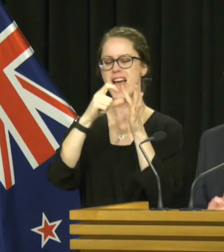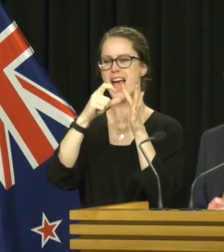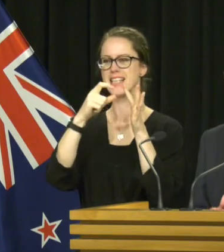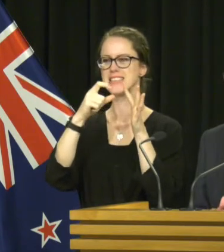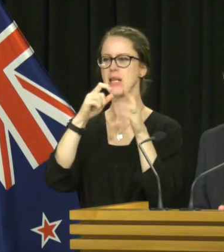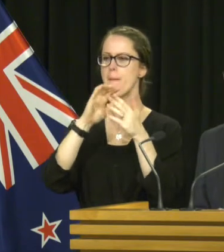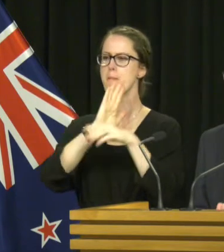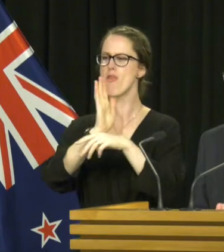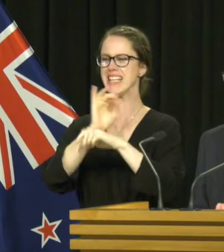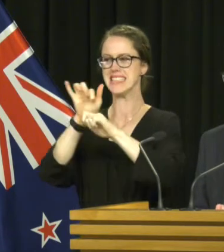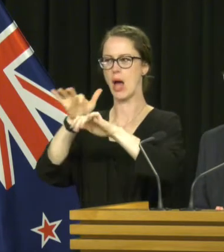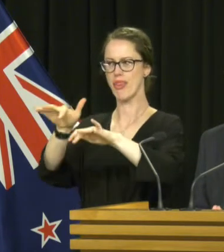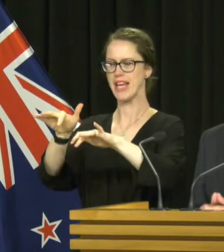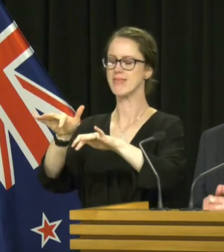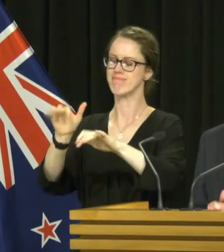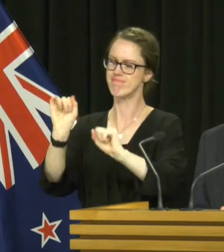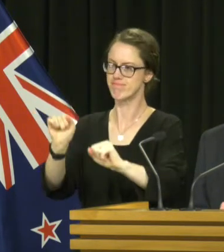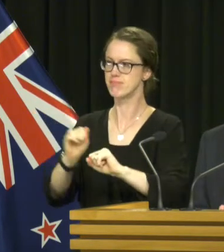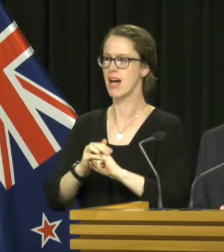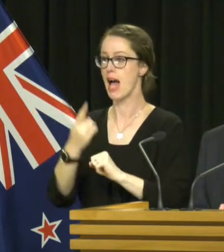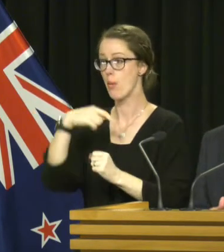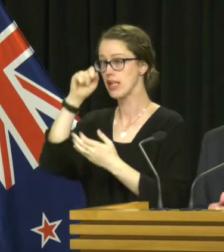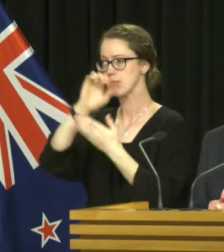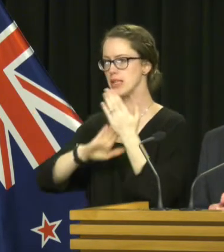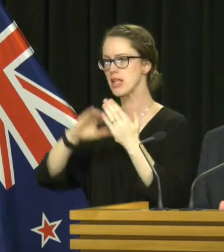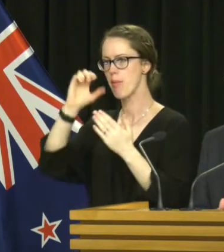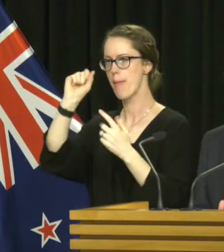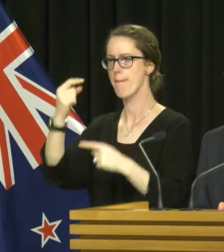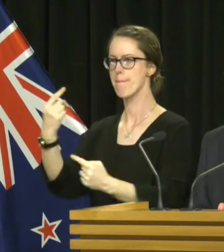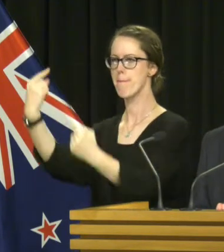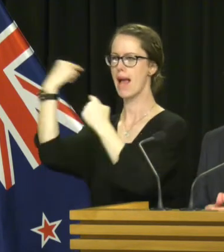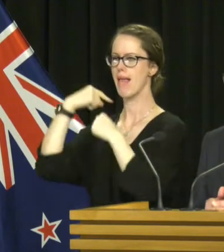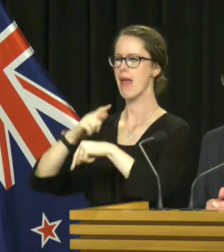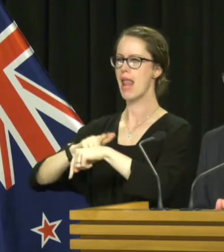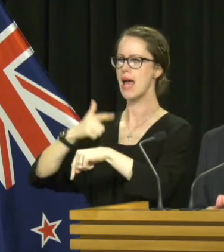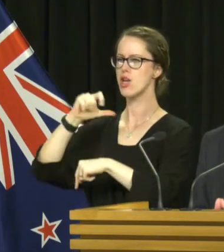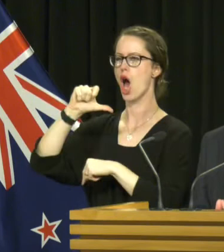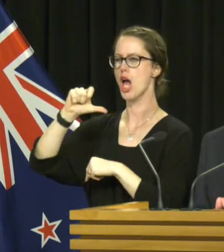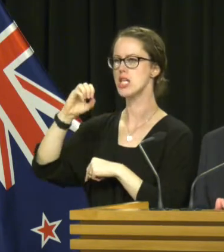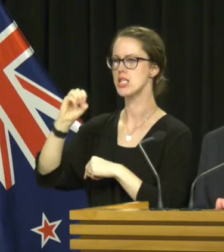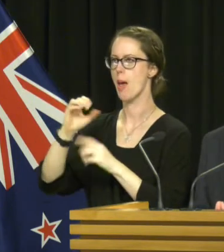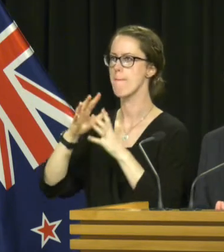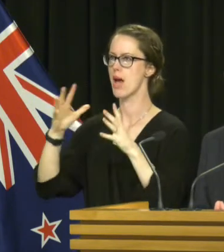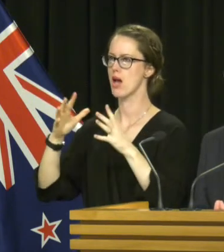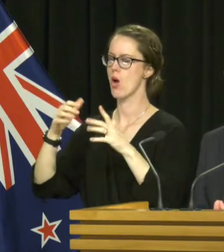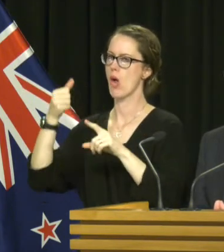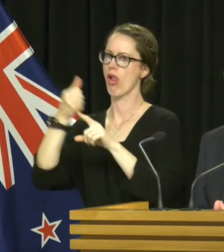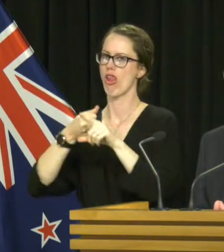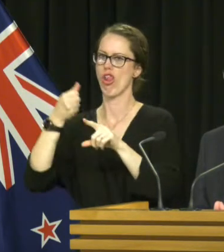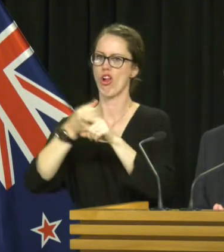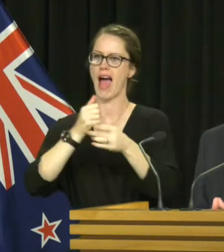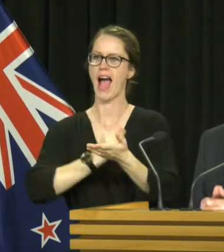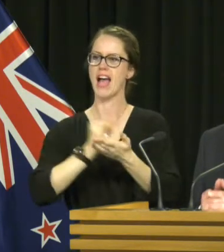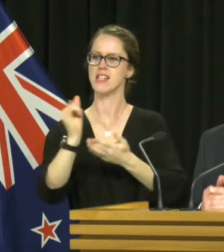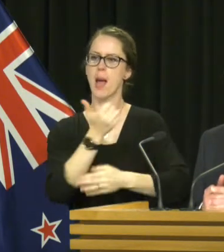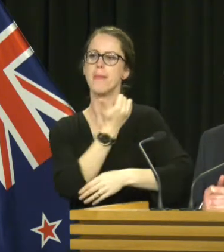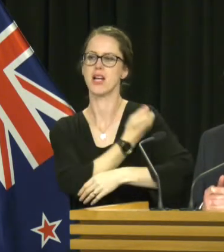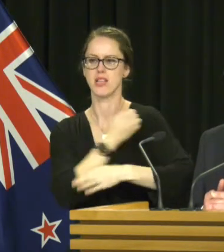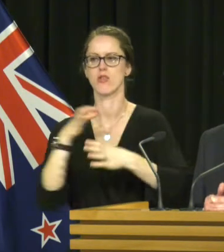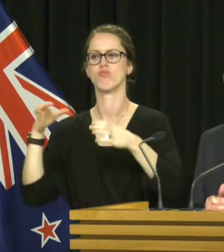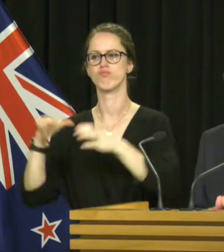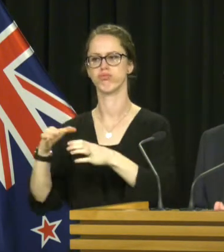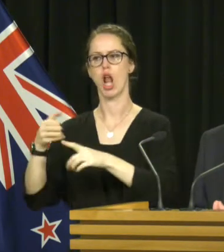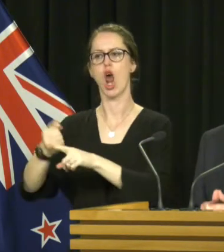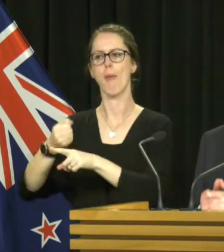But again, I think our experiences, and I can recall through the late 90s, it was a very loud anti-humanisation lobby, and